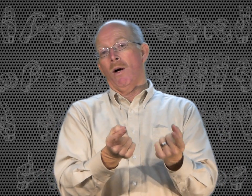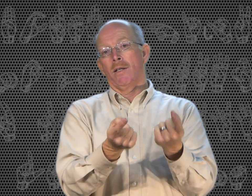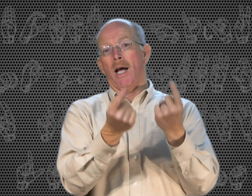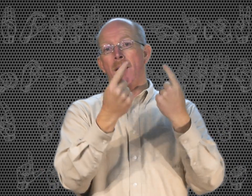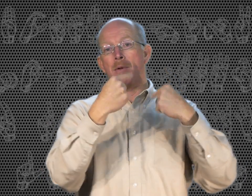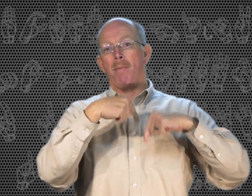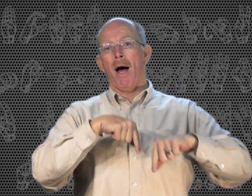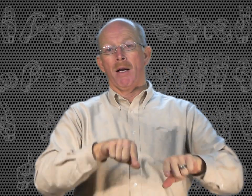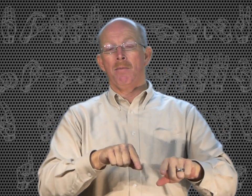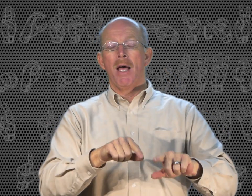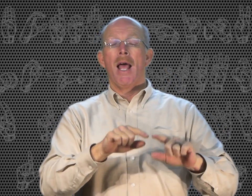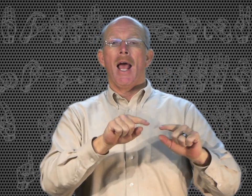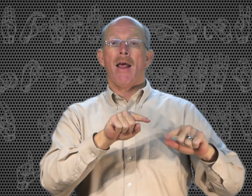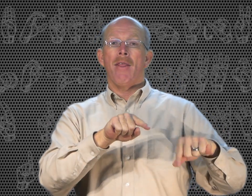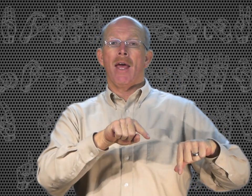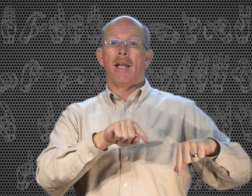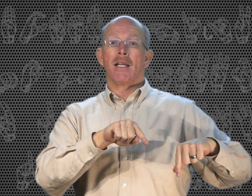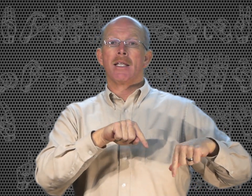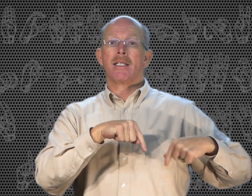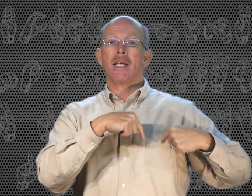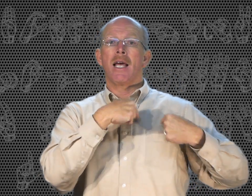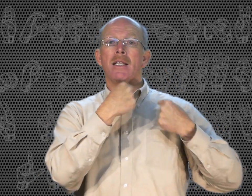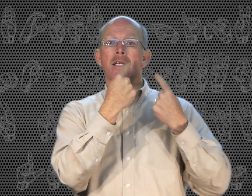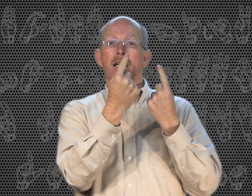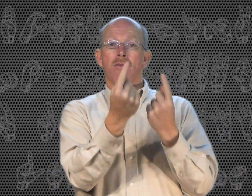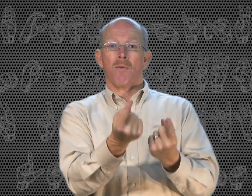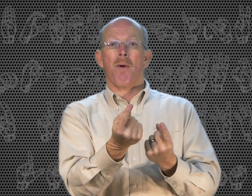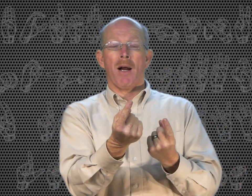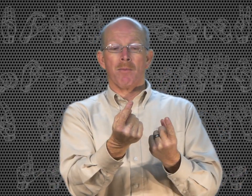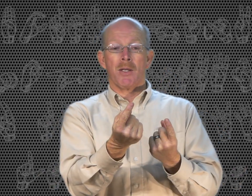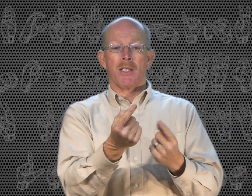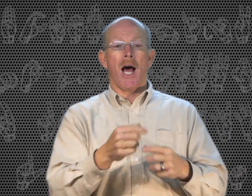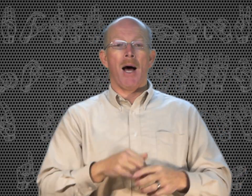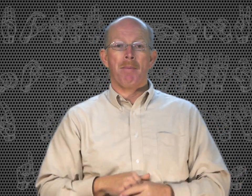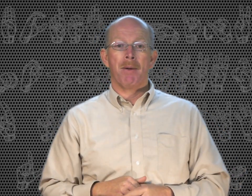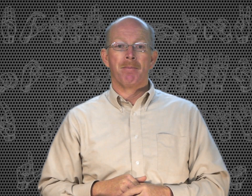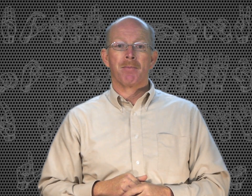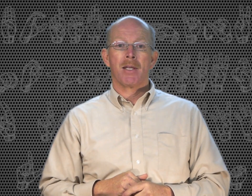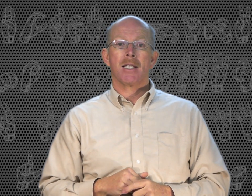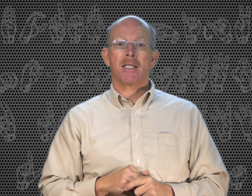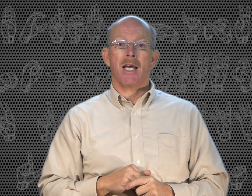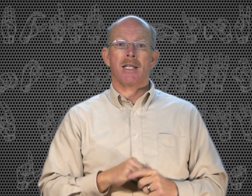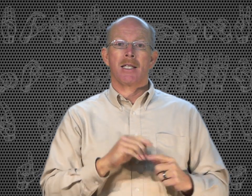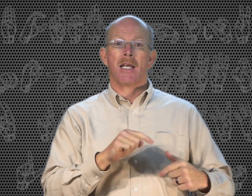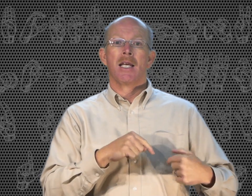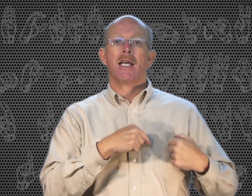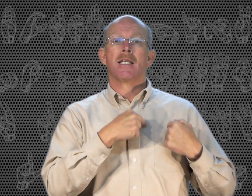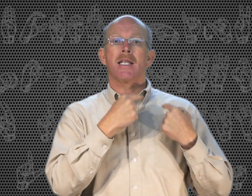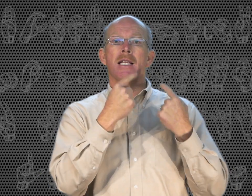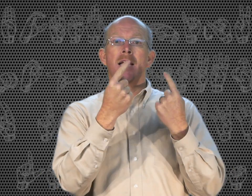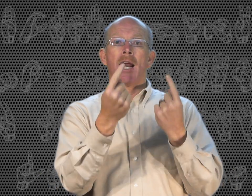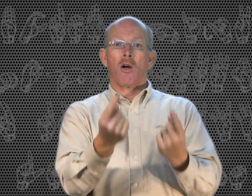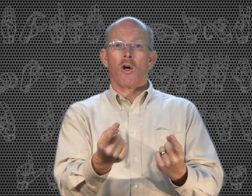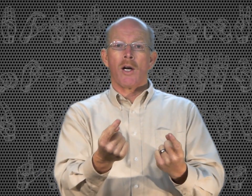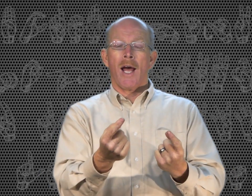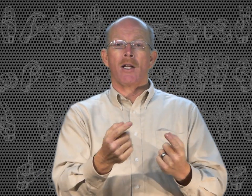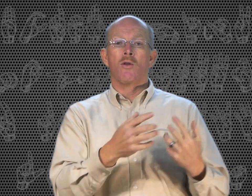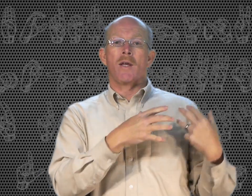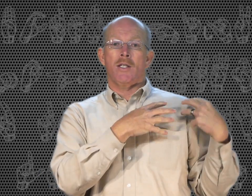or top to bottom. And then, since is from bottom to top, since. Since I learned how to do this.